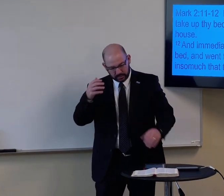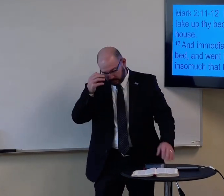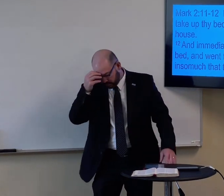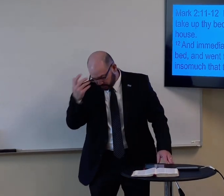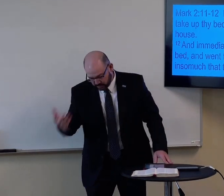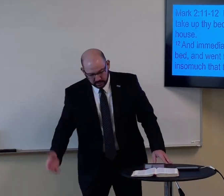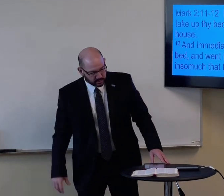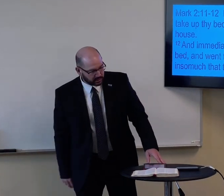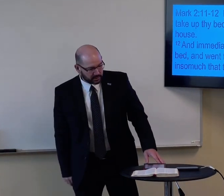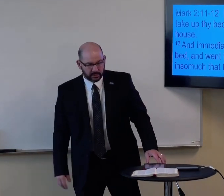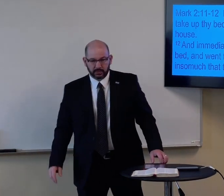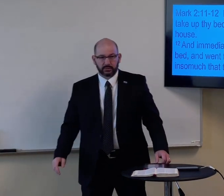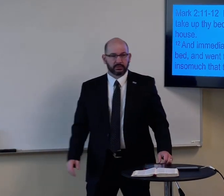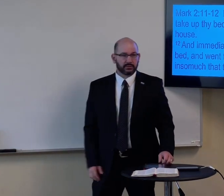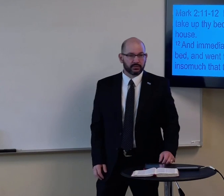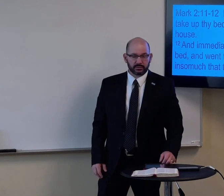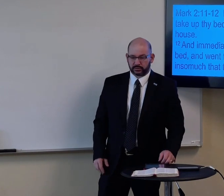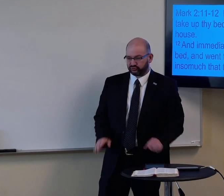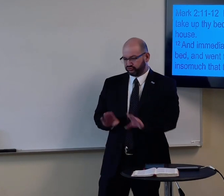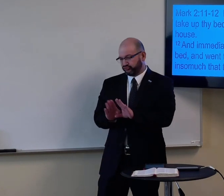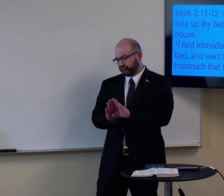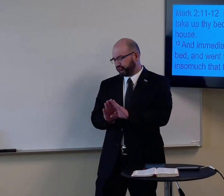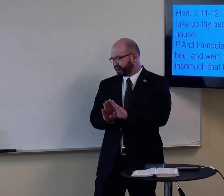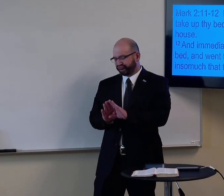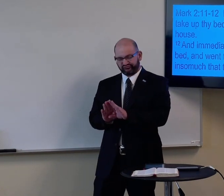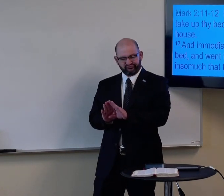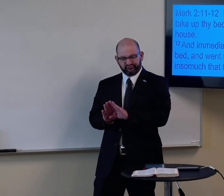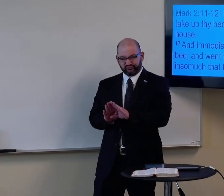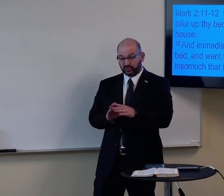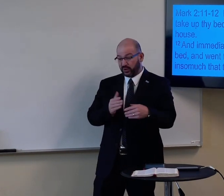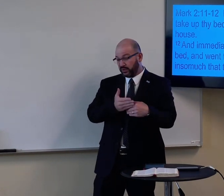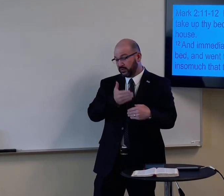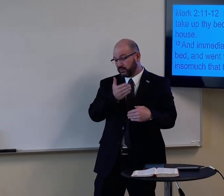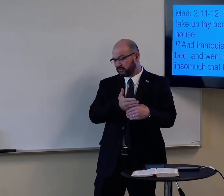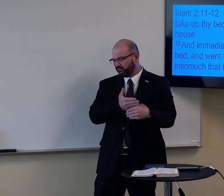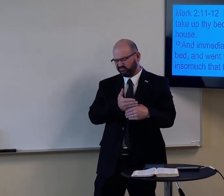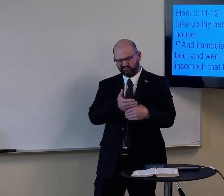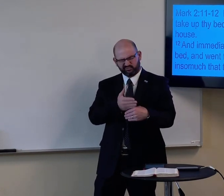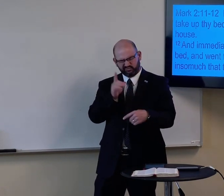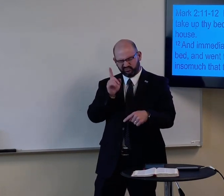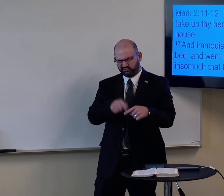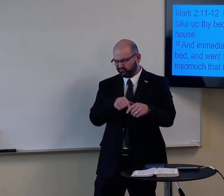get in by the door, or the window.